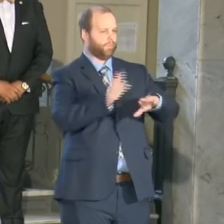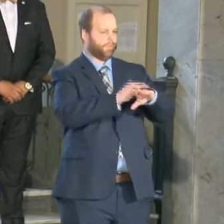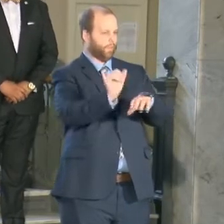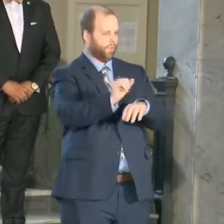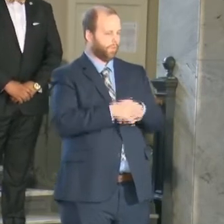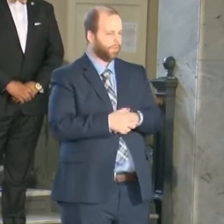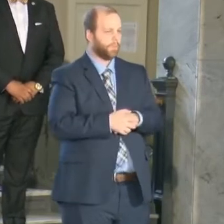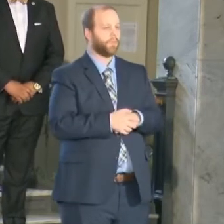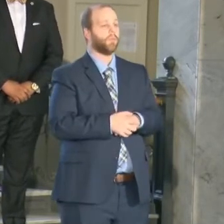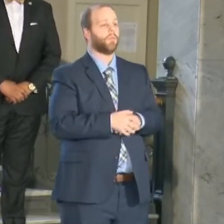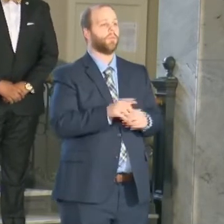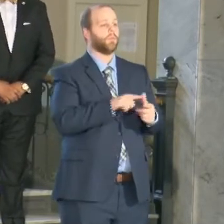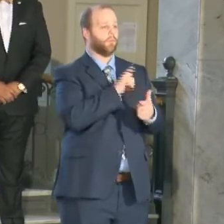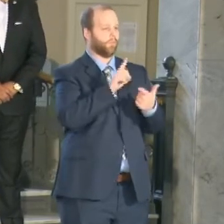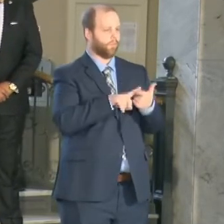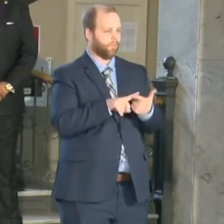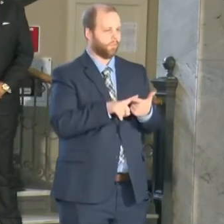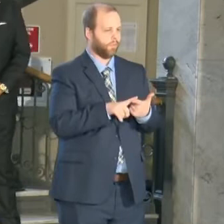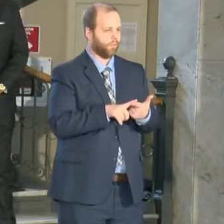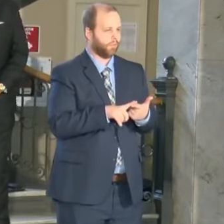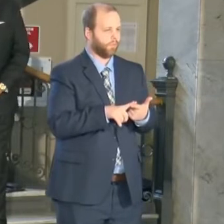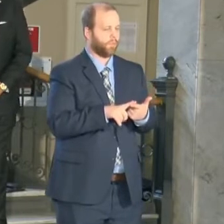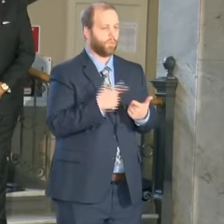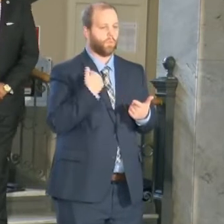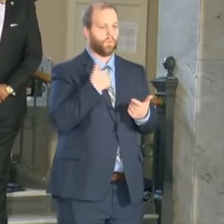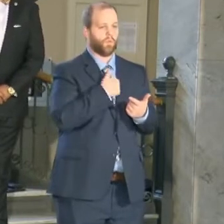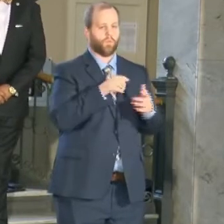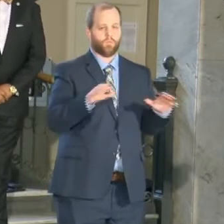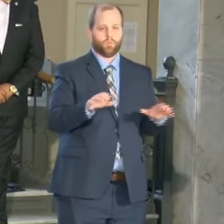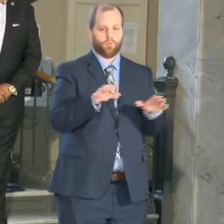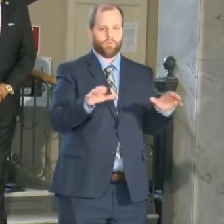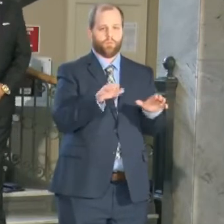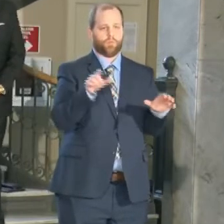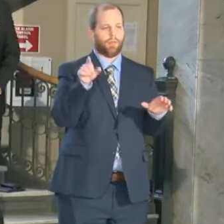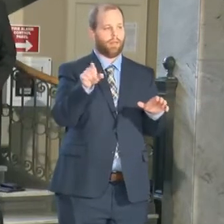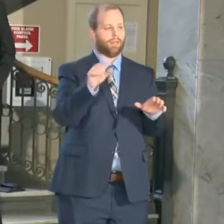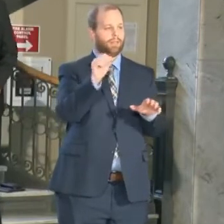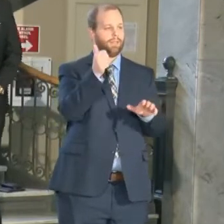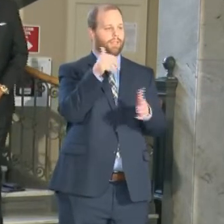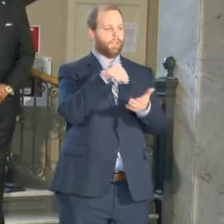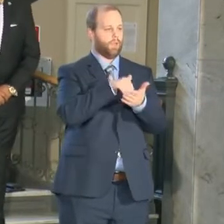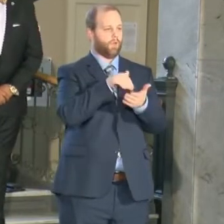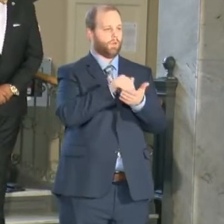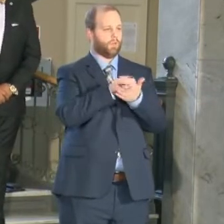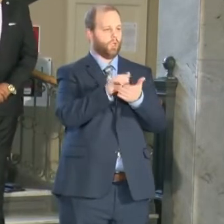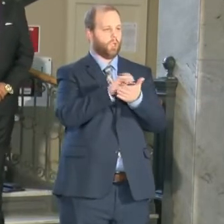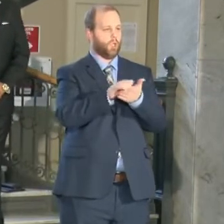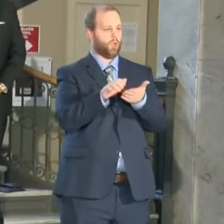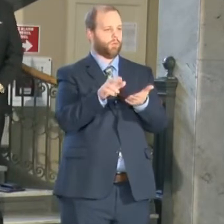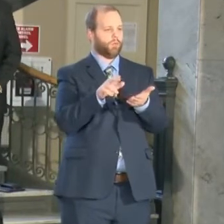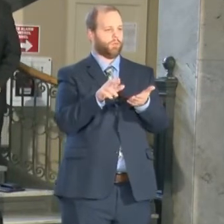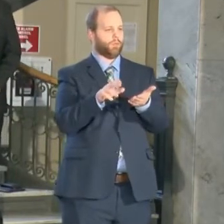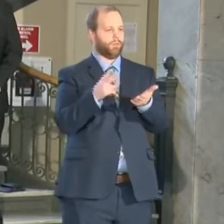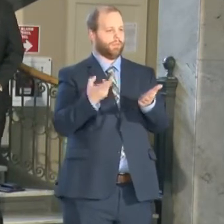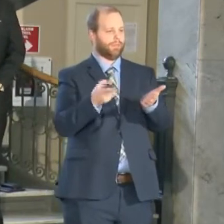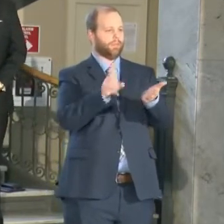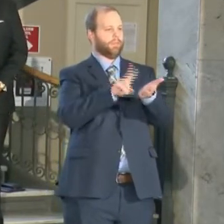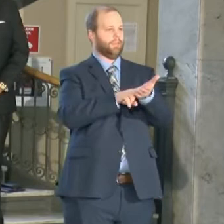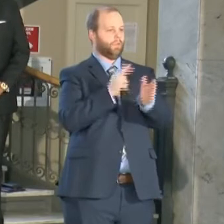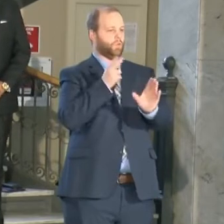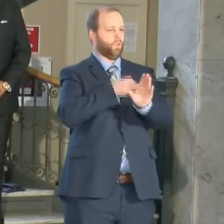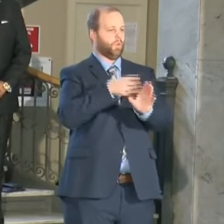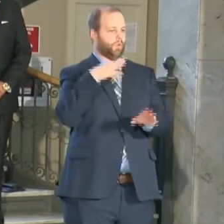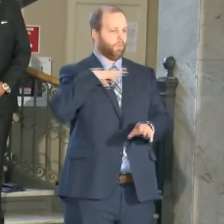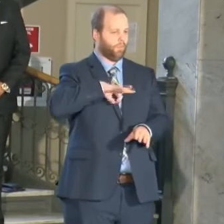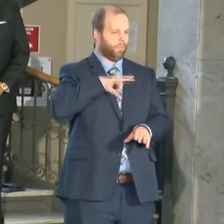uh as we've talked through that is what we've been able to do with the ten thousand dollars sign on bonus where we increased it from five thousand dollars to ten thousand that's